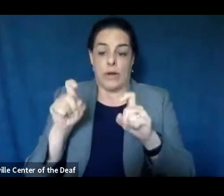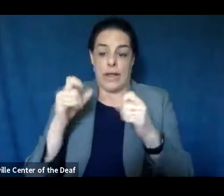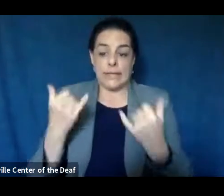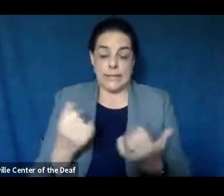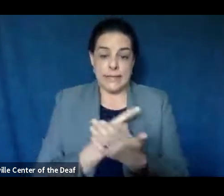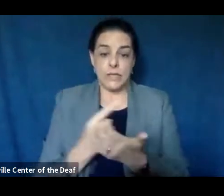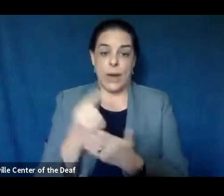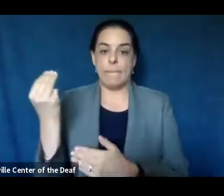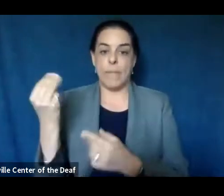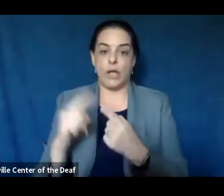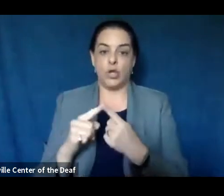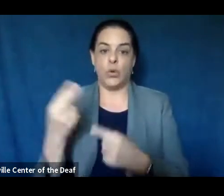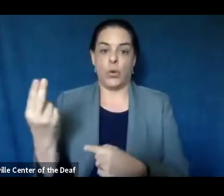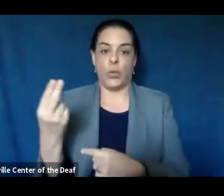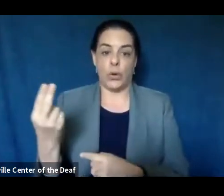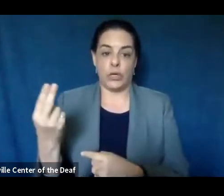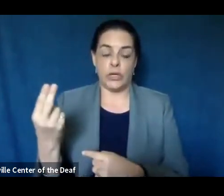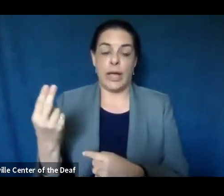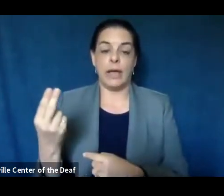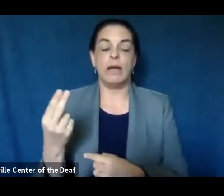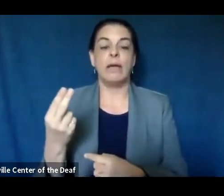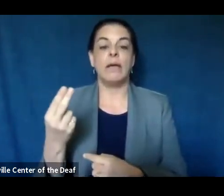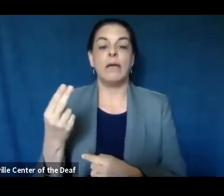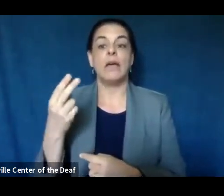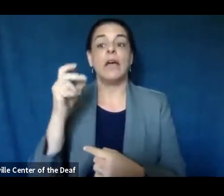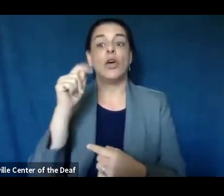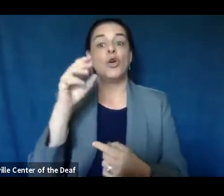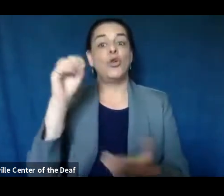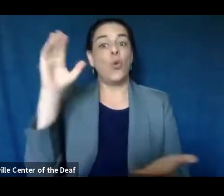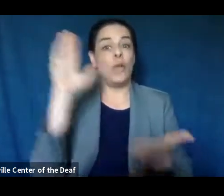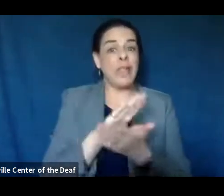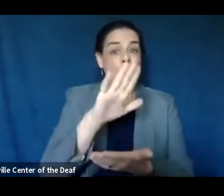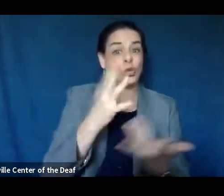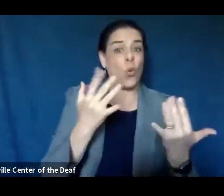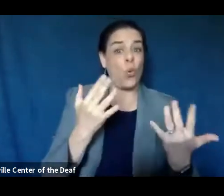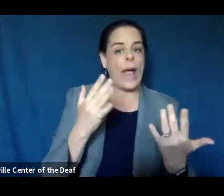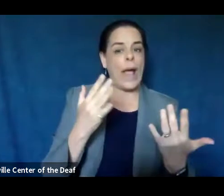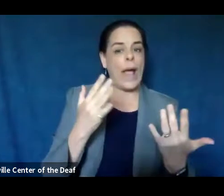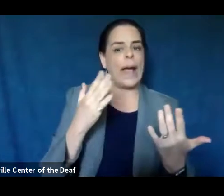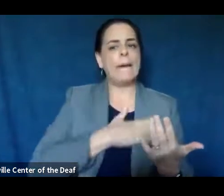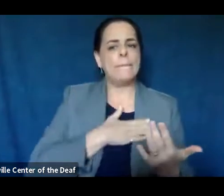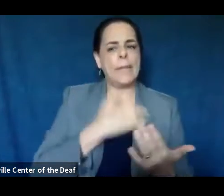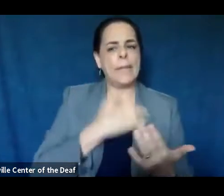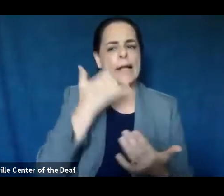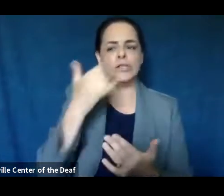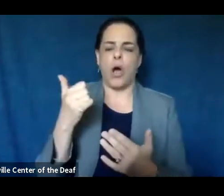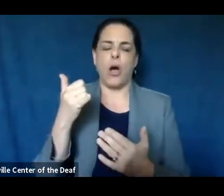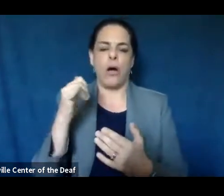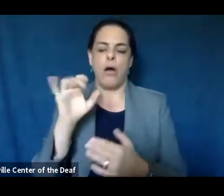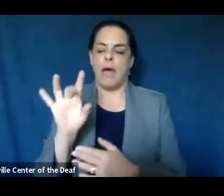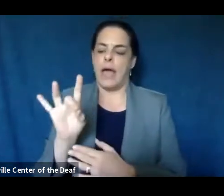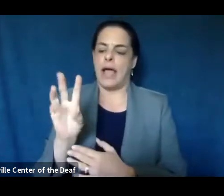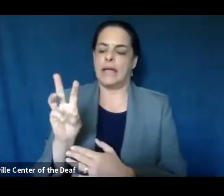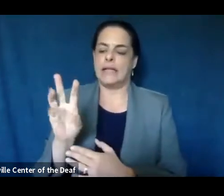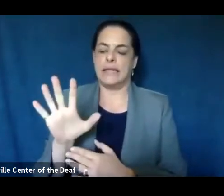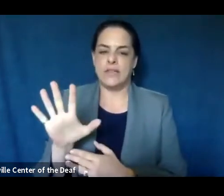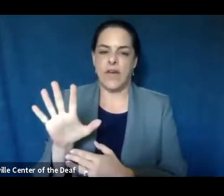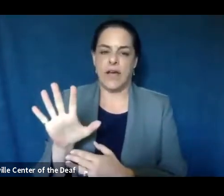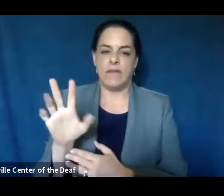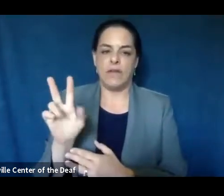Monday through Thursday. In order to reduce wait times, we're asking folks to call our public information line at 865